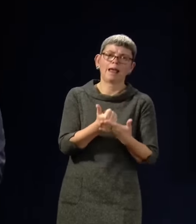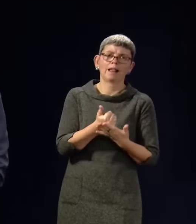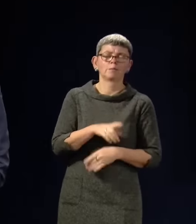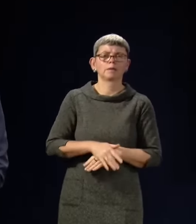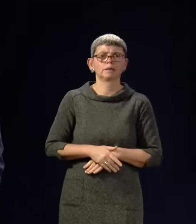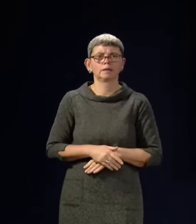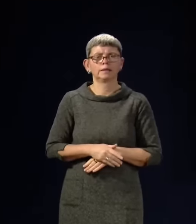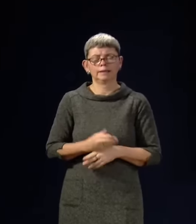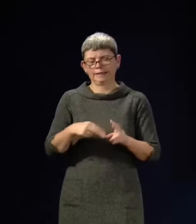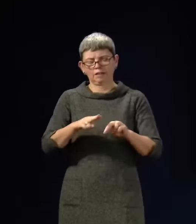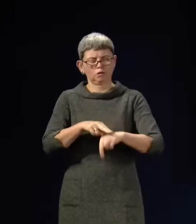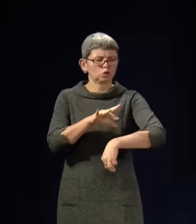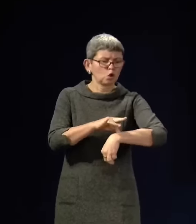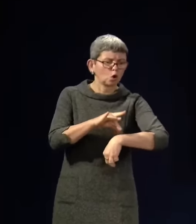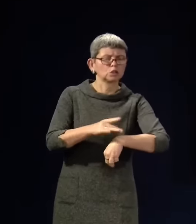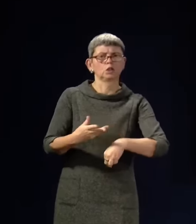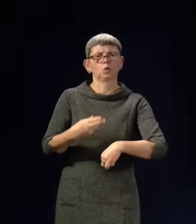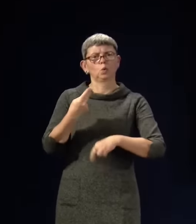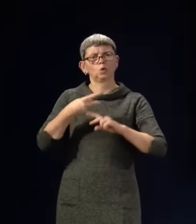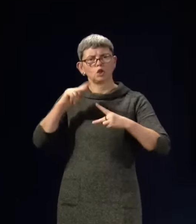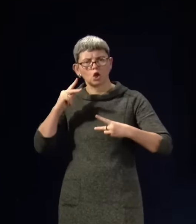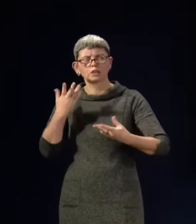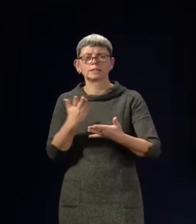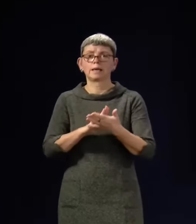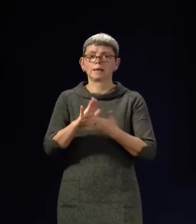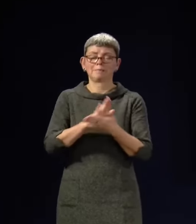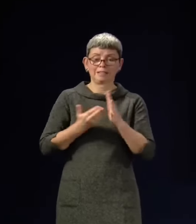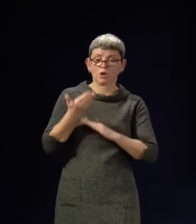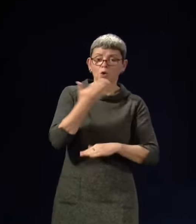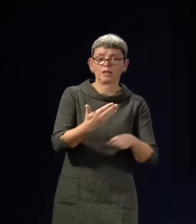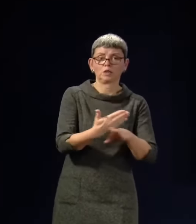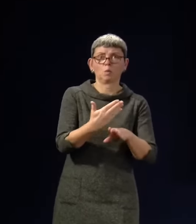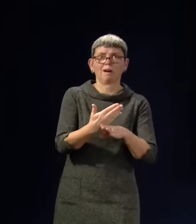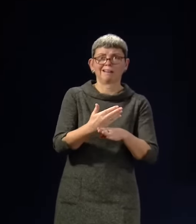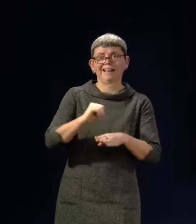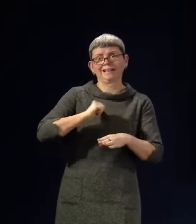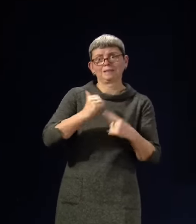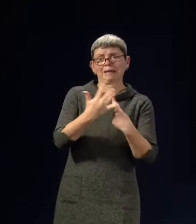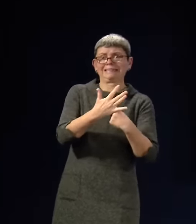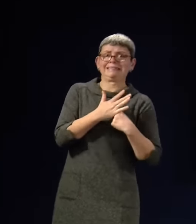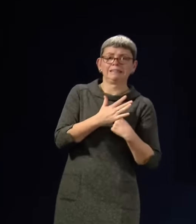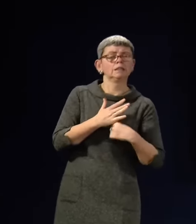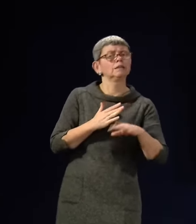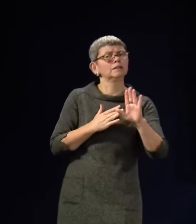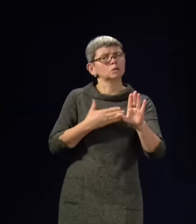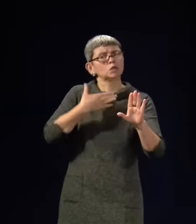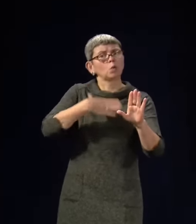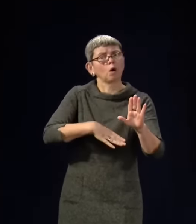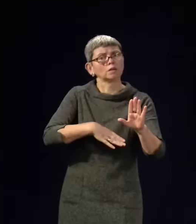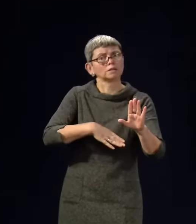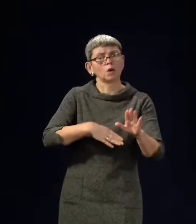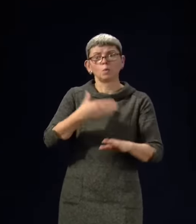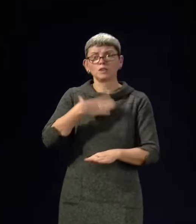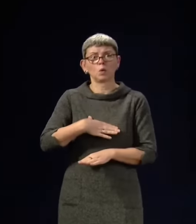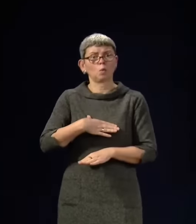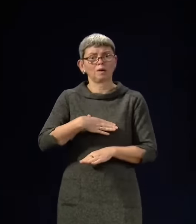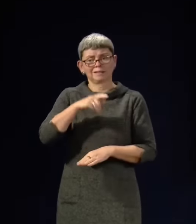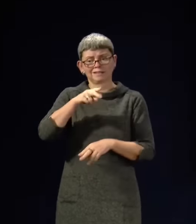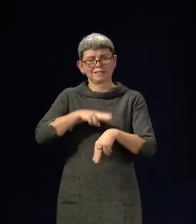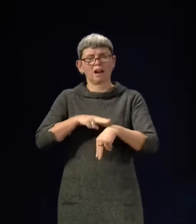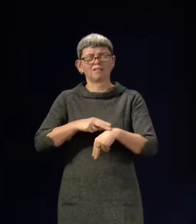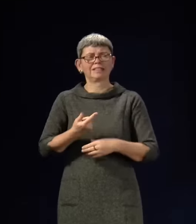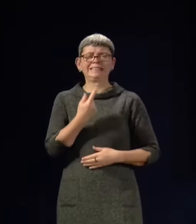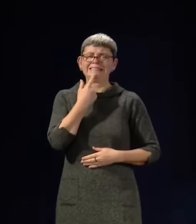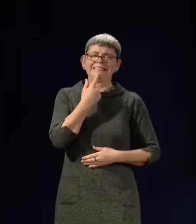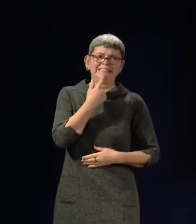And we had this from Dr Lila Peel over the weekend, the deputy chair of the BME, that we don't want them dreading going into their next shift. And clearly,